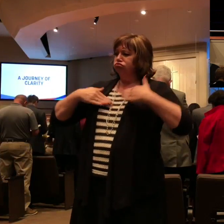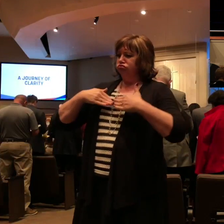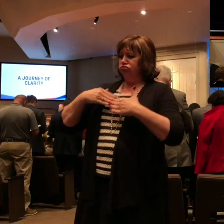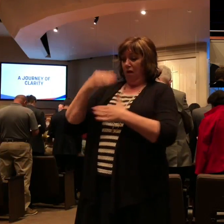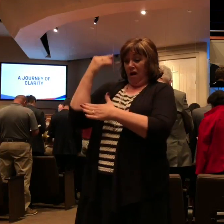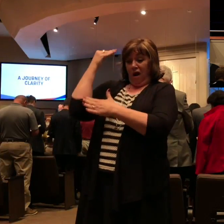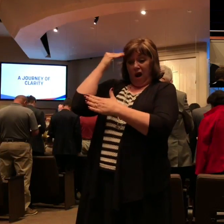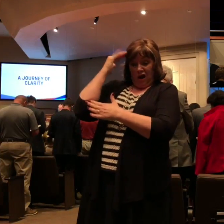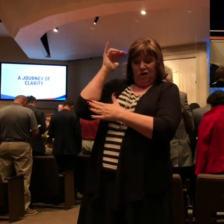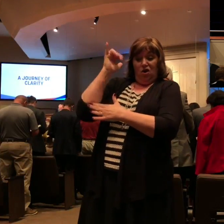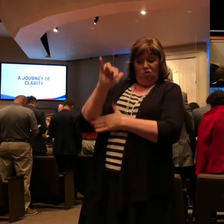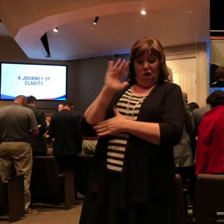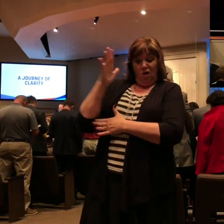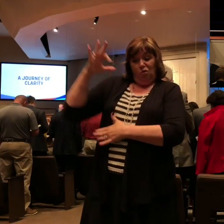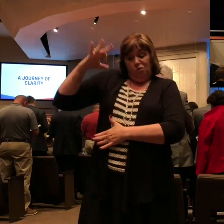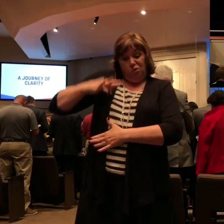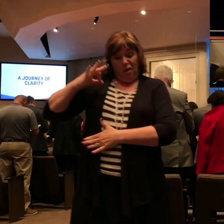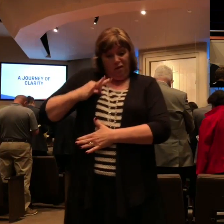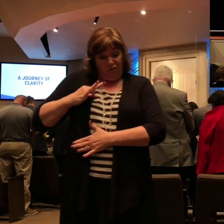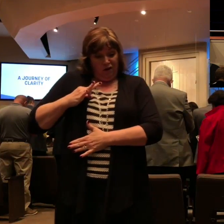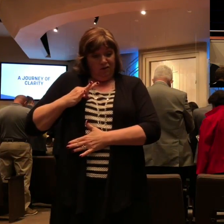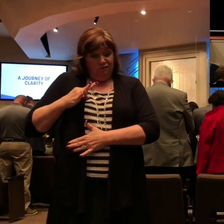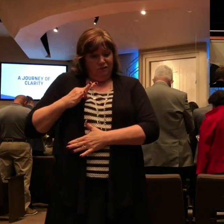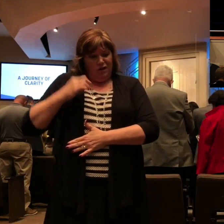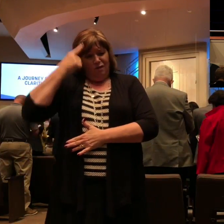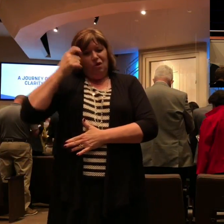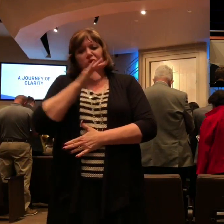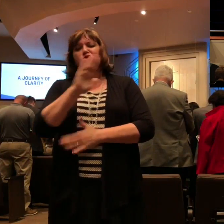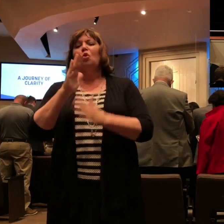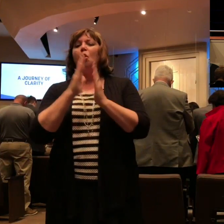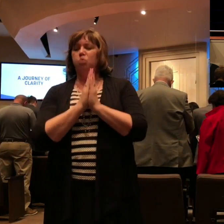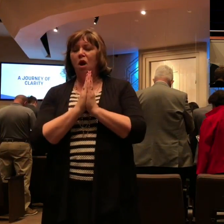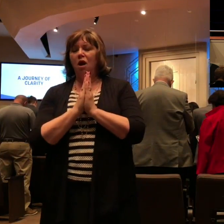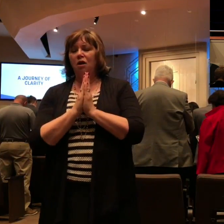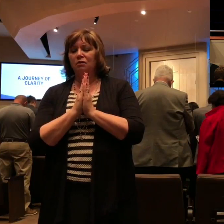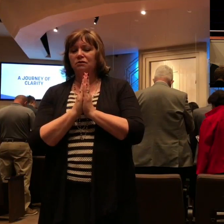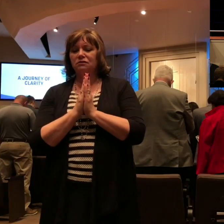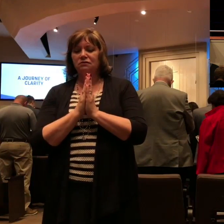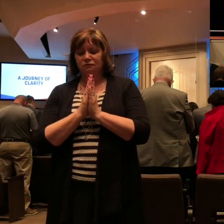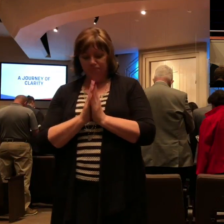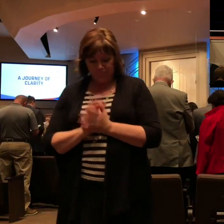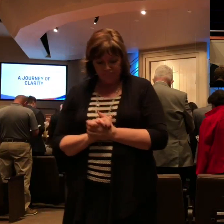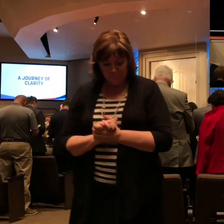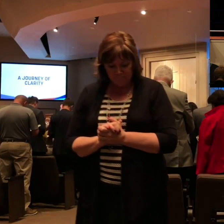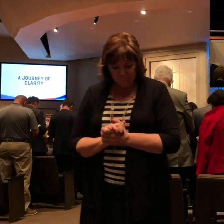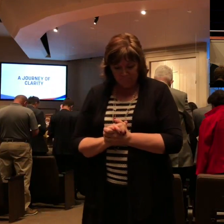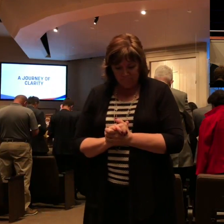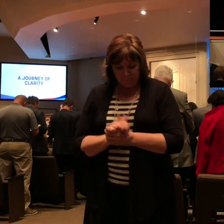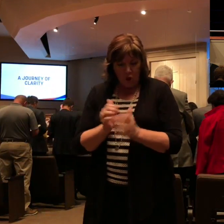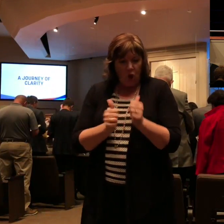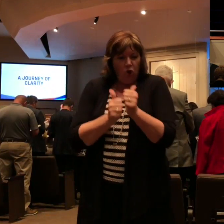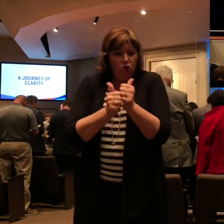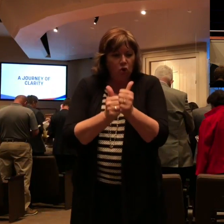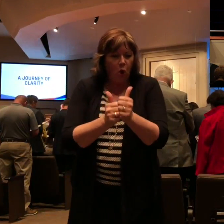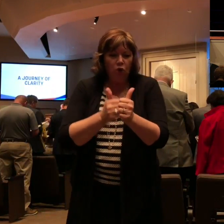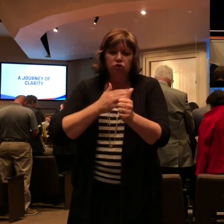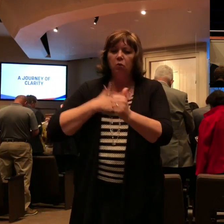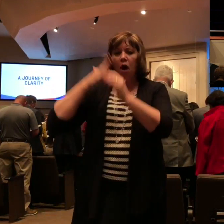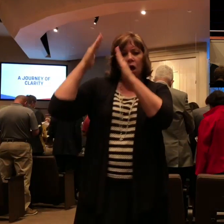turn to my salvation through your prayer and the supply of the Spirit of Jesus Christ, according to my earnest expectation and my